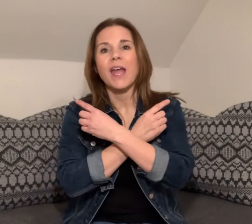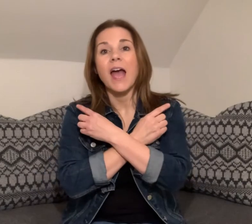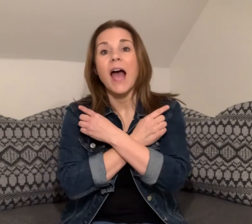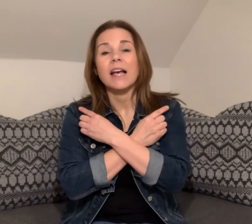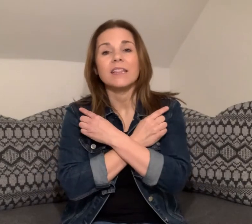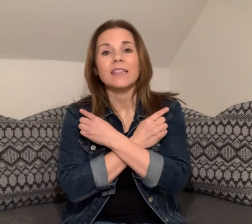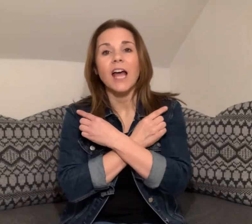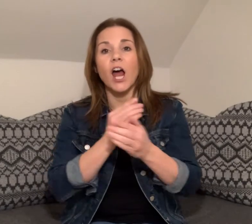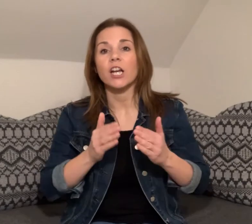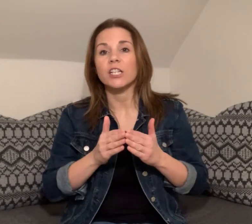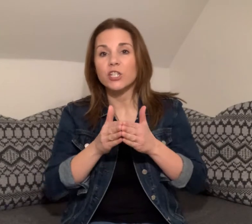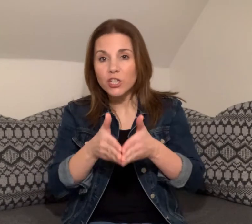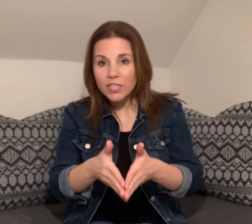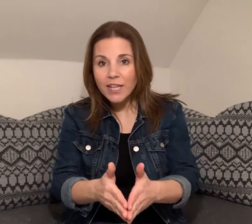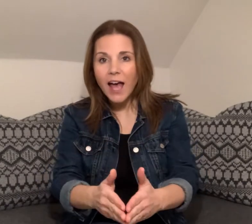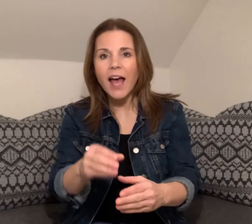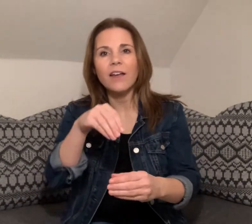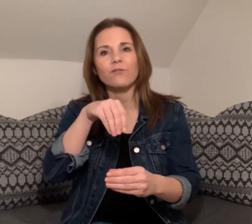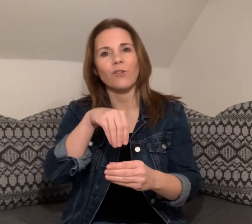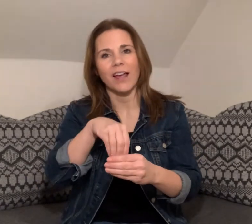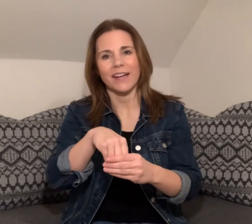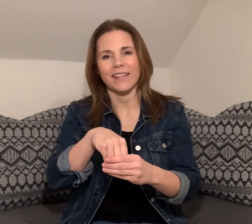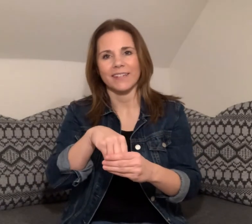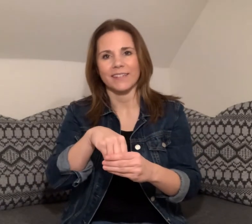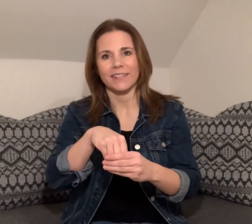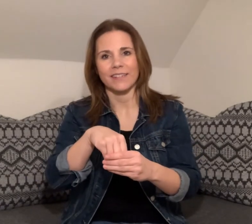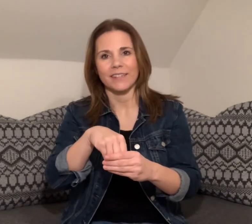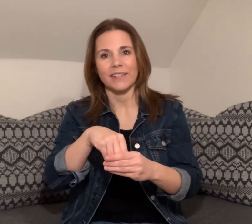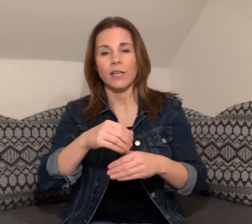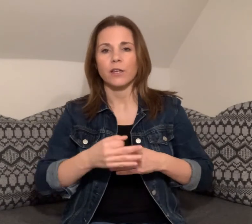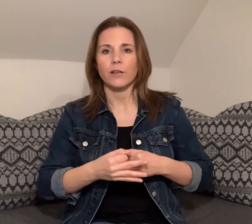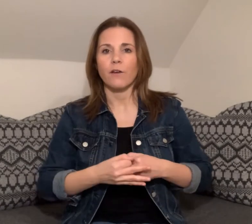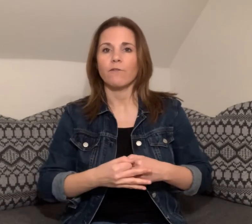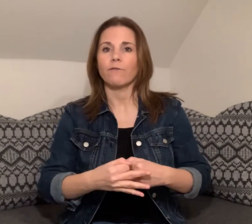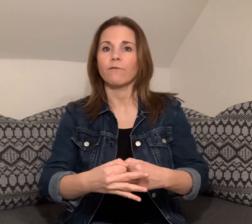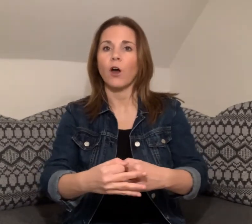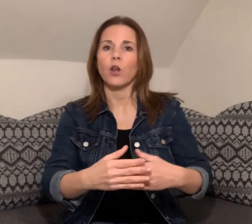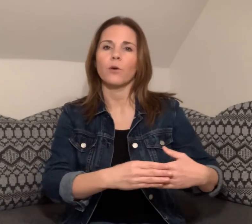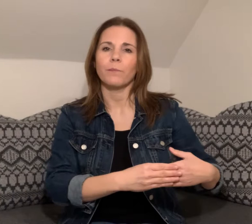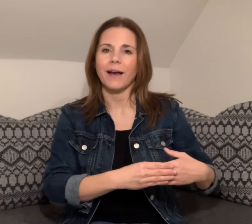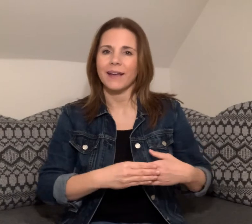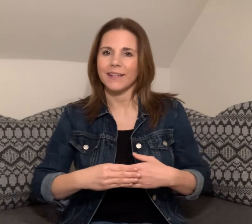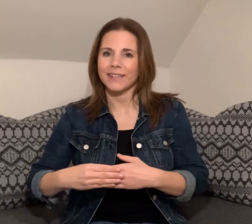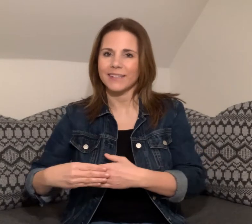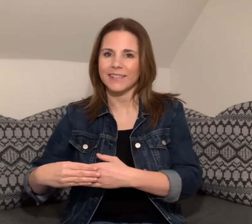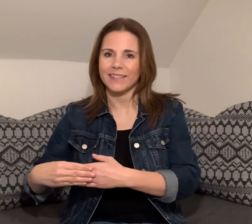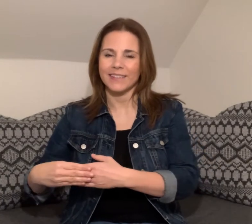Darling, just dive right in Follow my lead